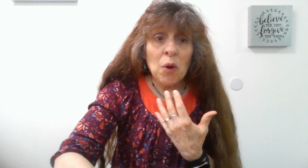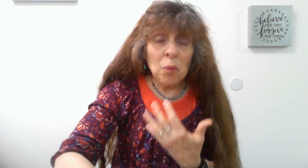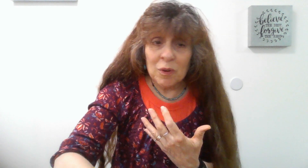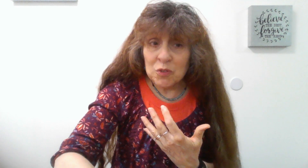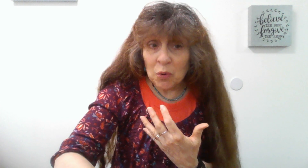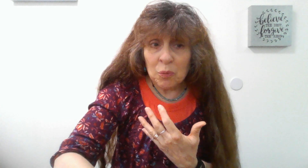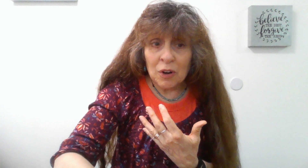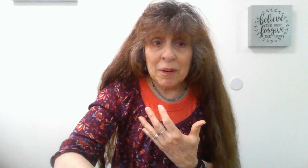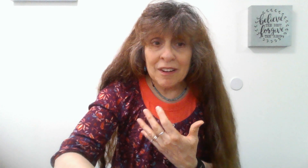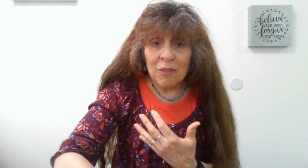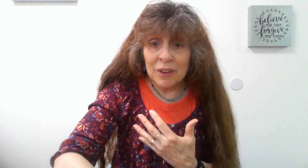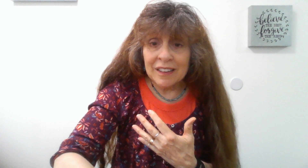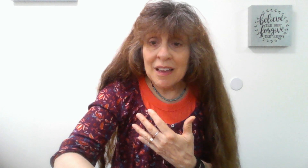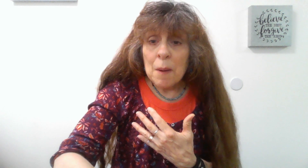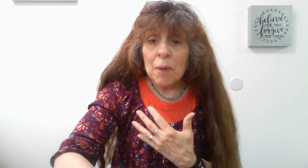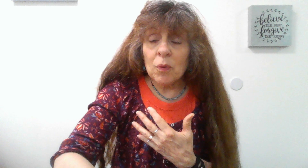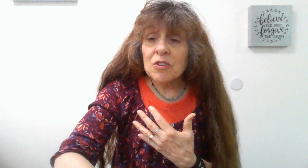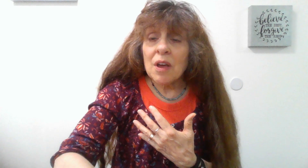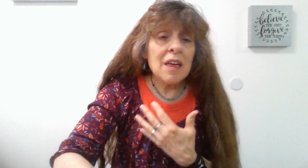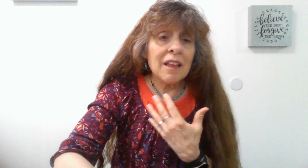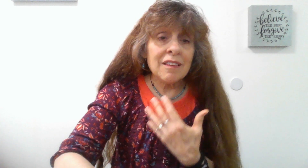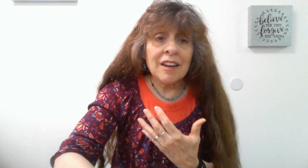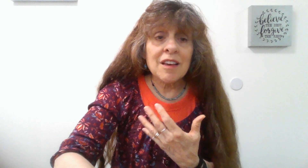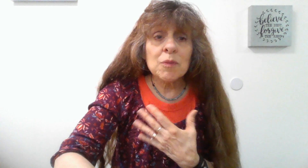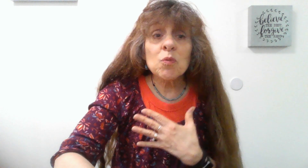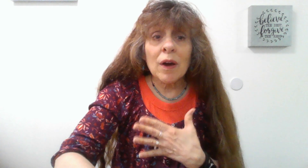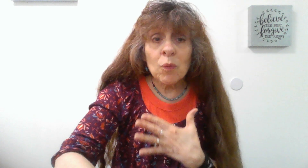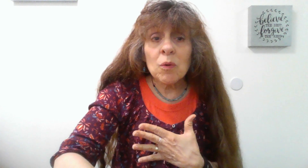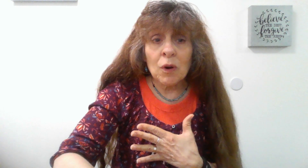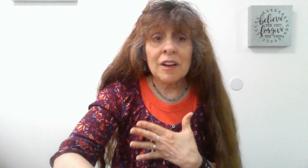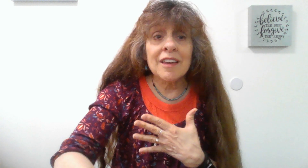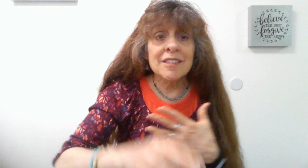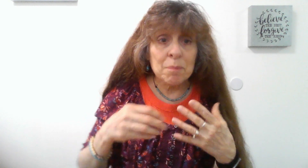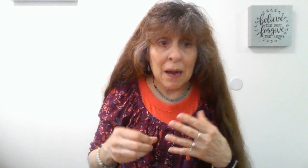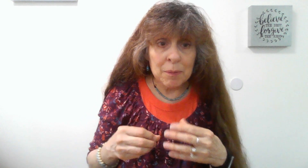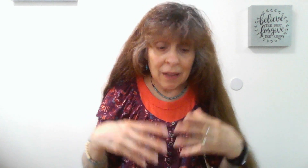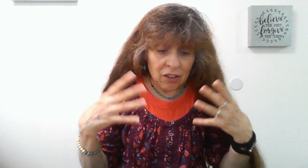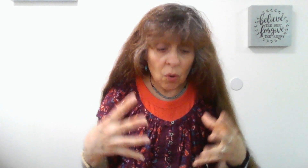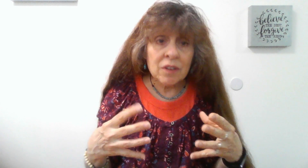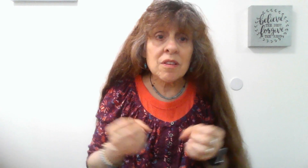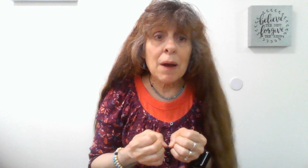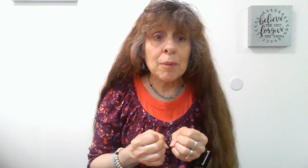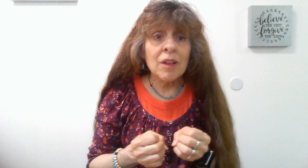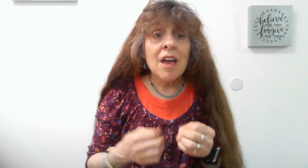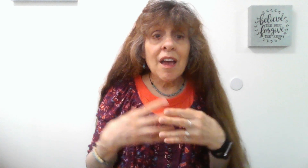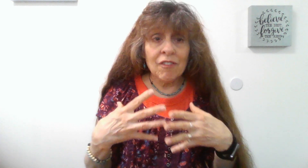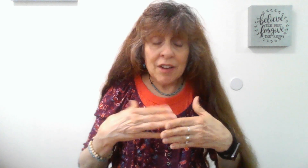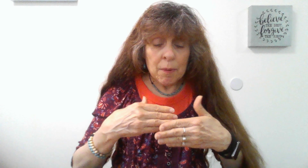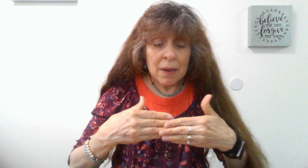sort of work, but not really. But a lot of times what will work is the Bible, and going to the Bible every time. It may